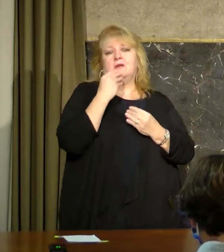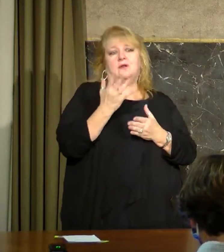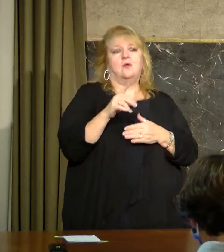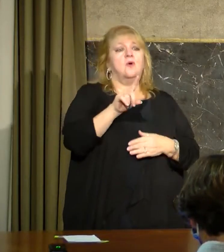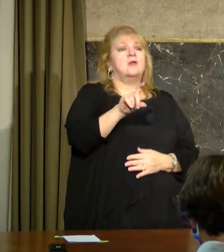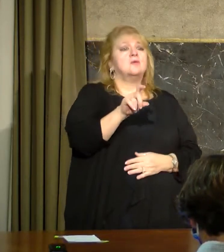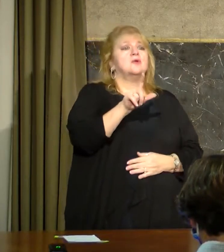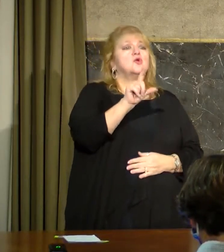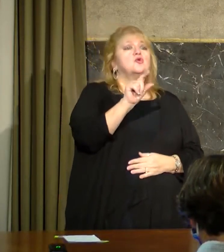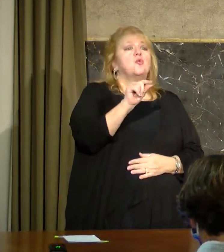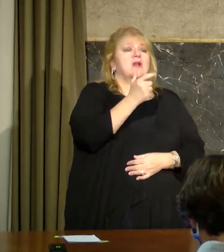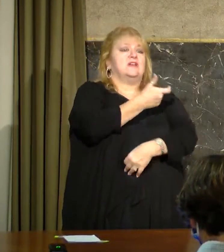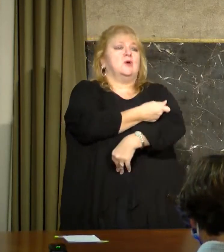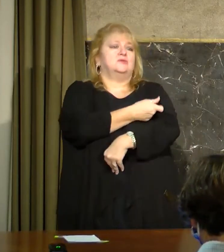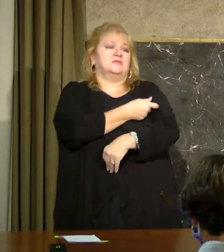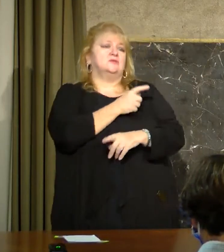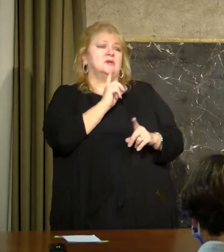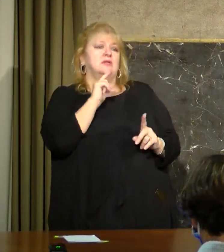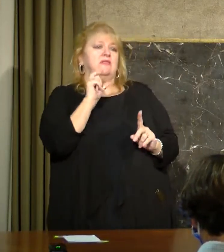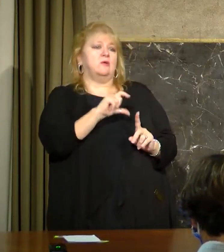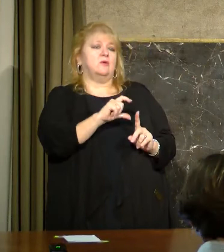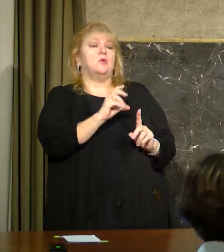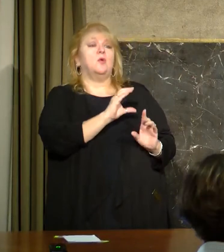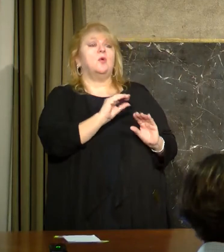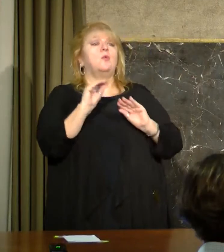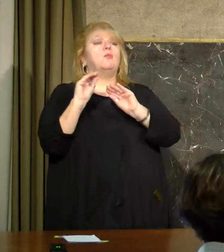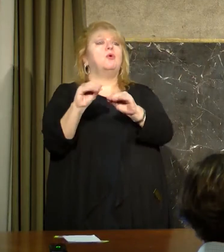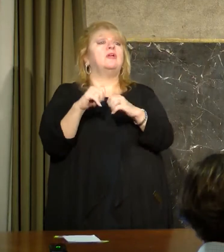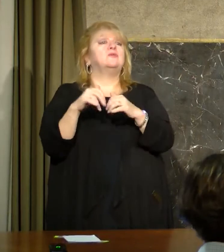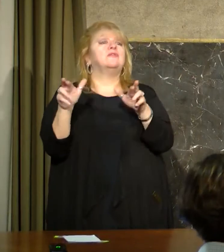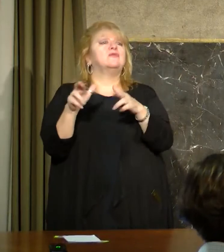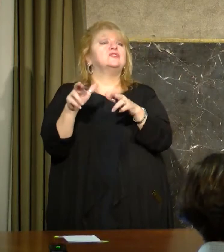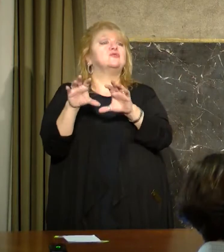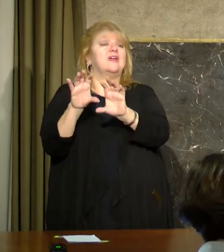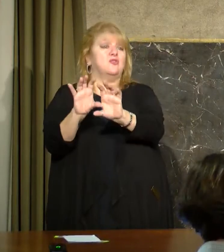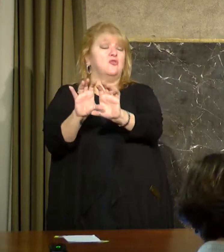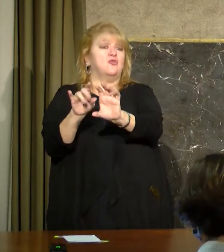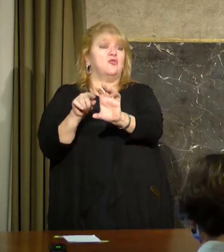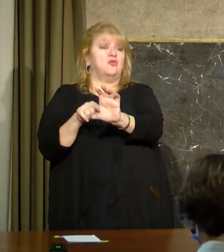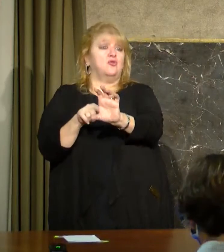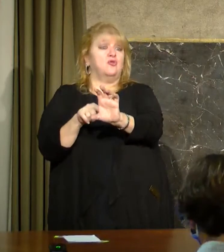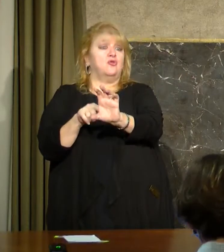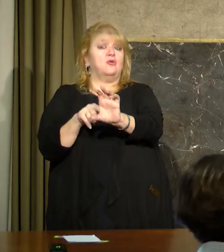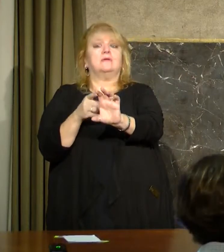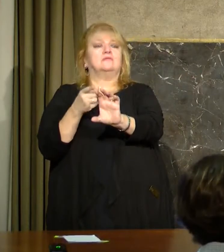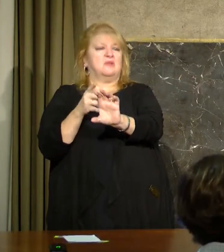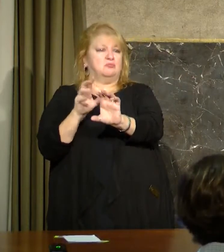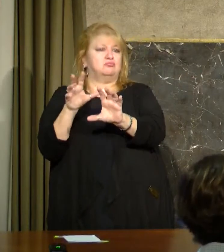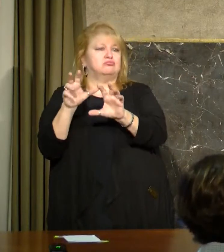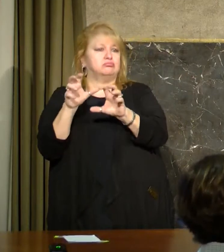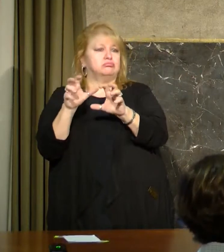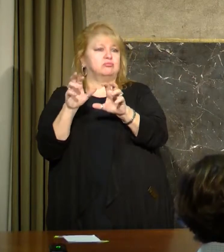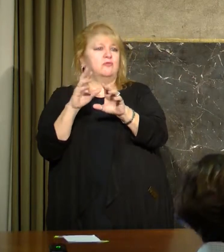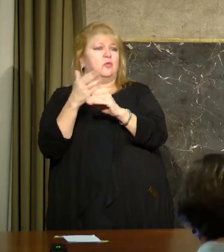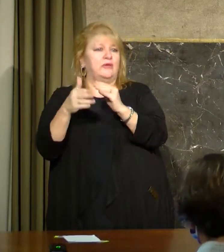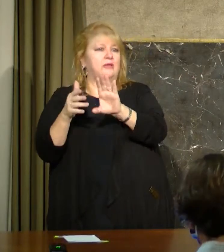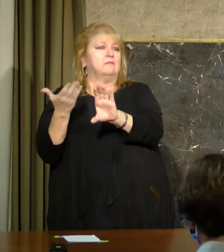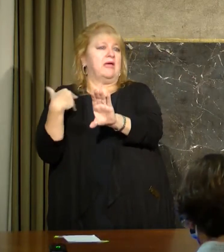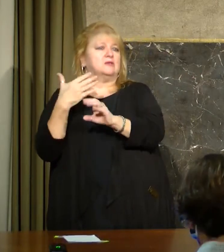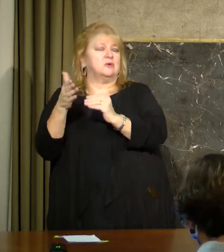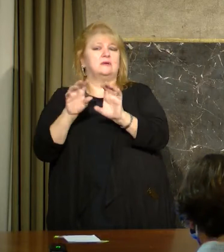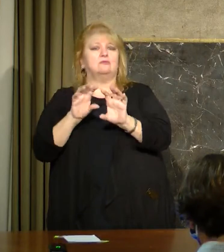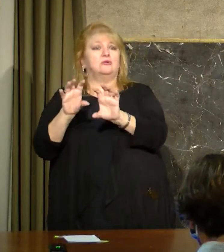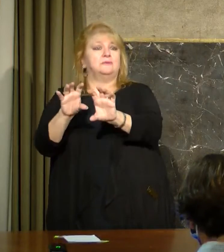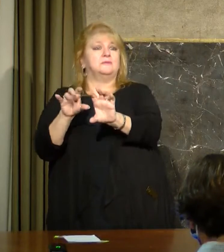was 120 doses that were stored in a refrigerator, a provider's refrigerator over the weekend, this past weekend,